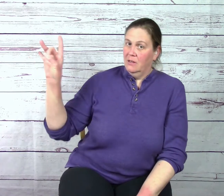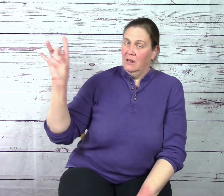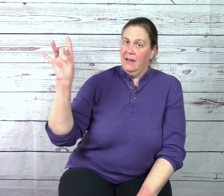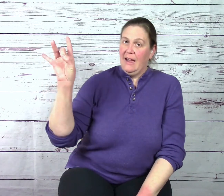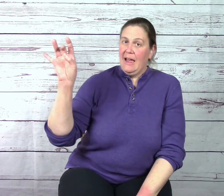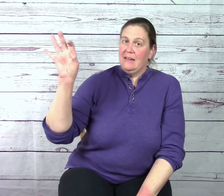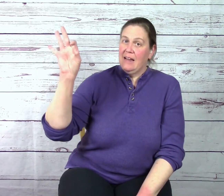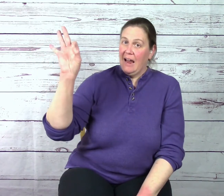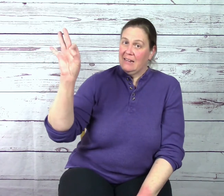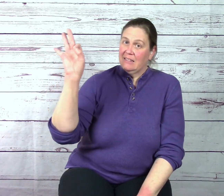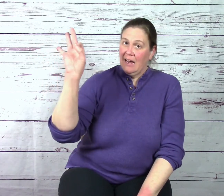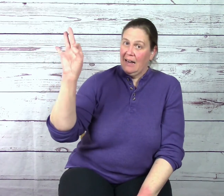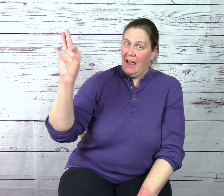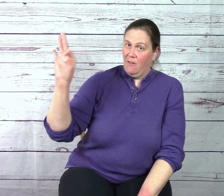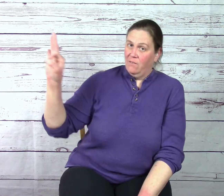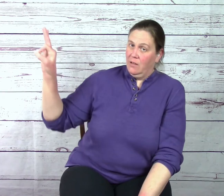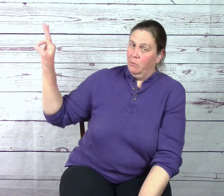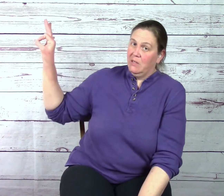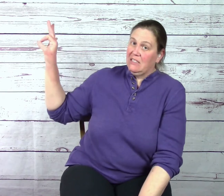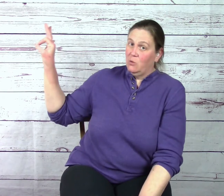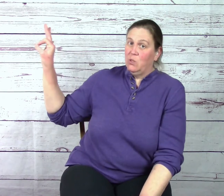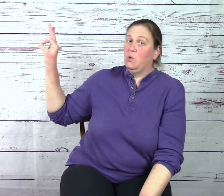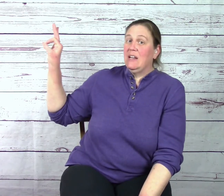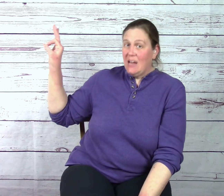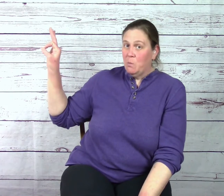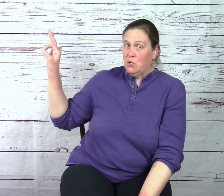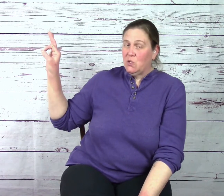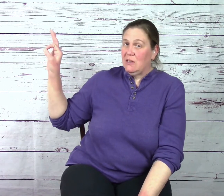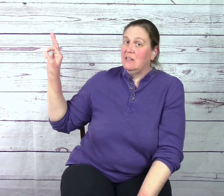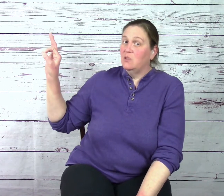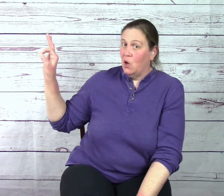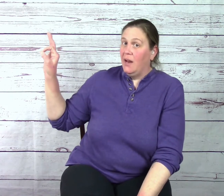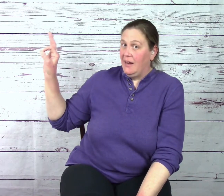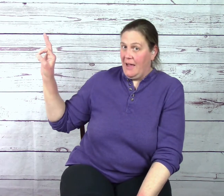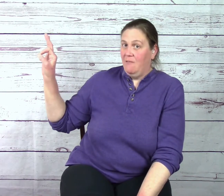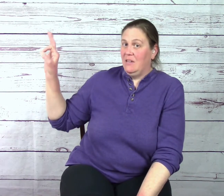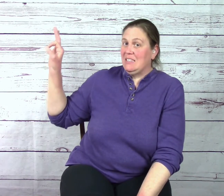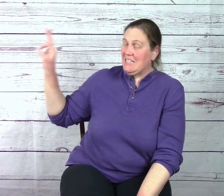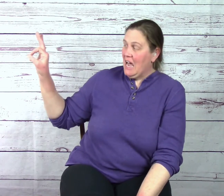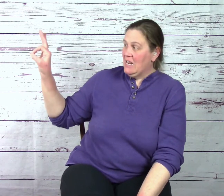and nine is like an F. But since we're doing numbers, it's not an F. It's nine.